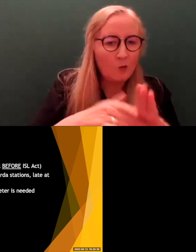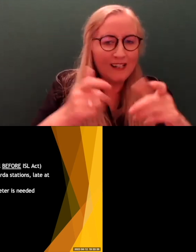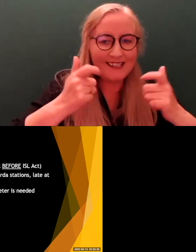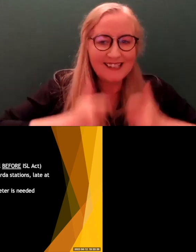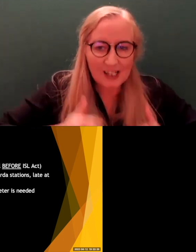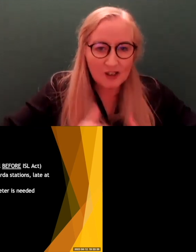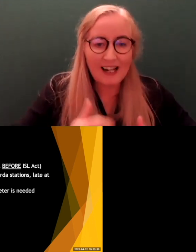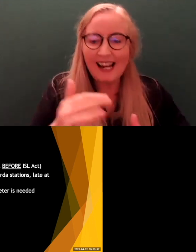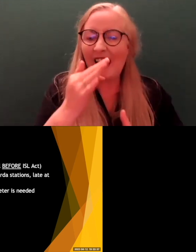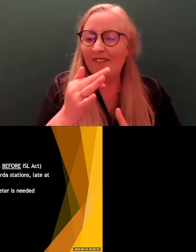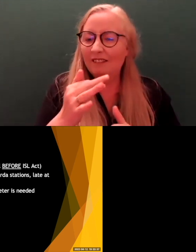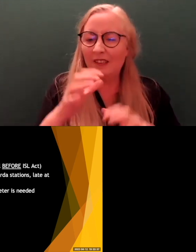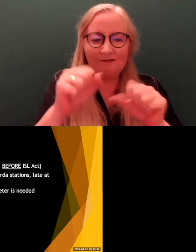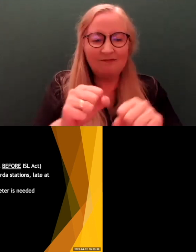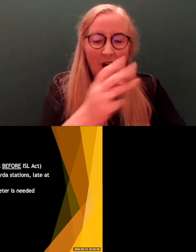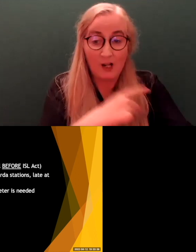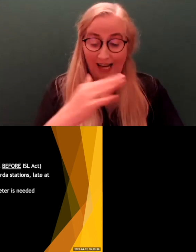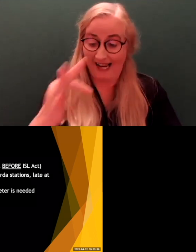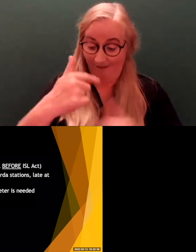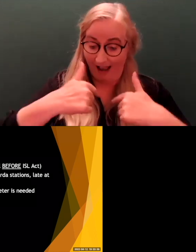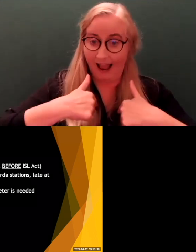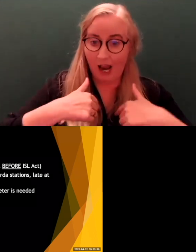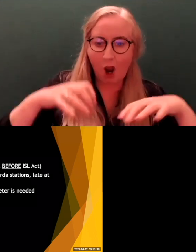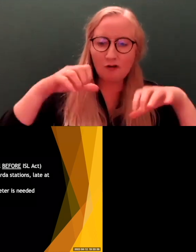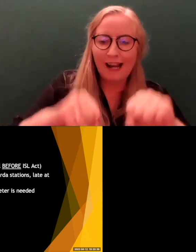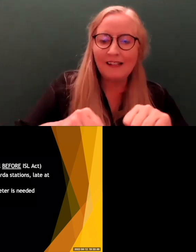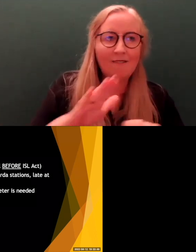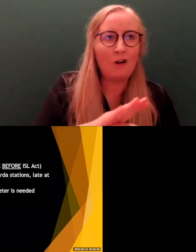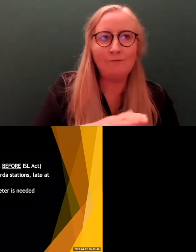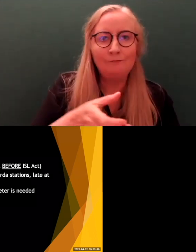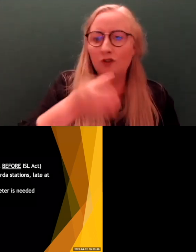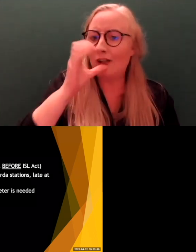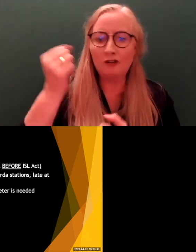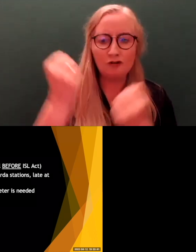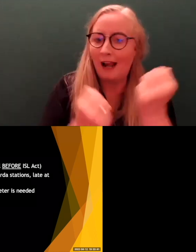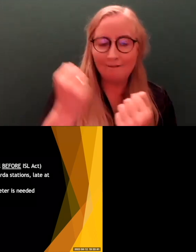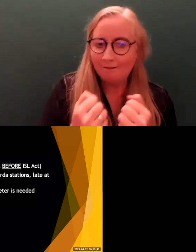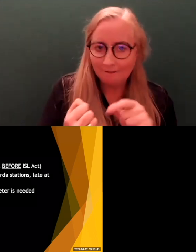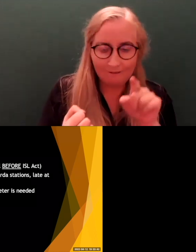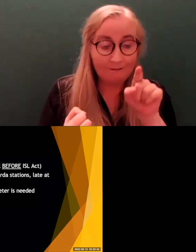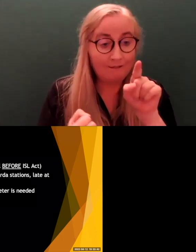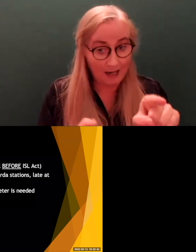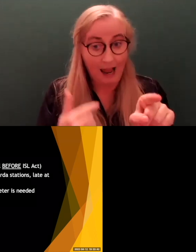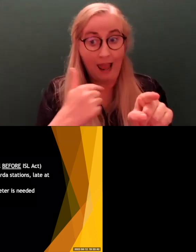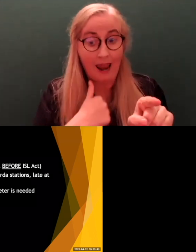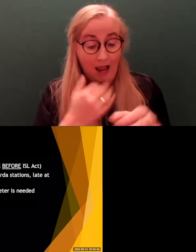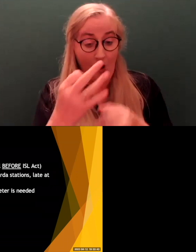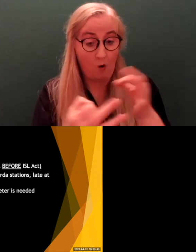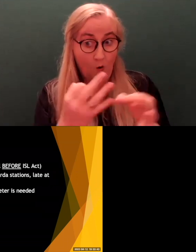station. So if I'm arrested for, I don't know, drink driving and I go to the Garda station and I have